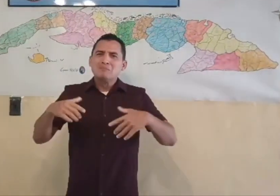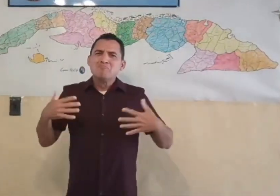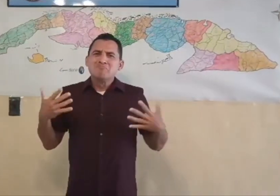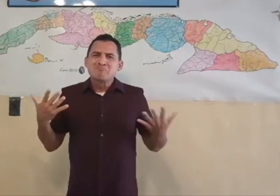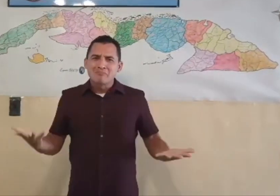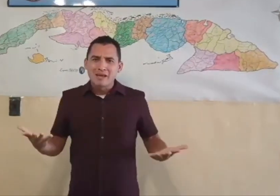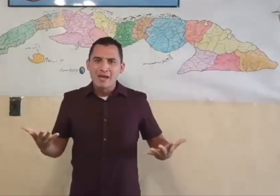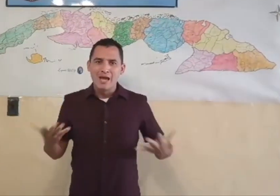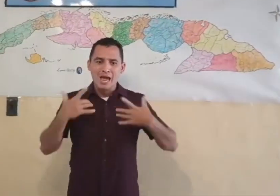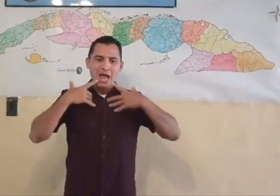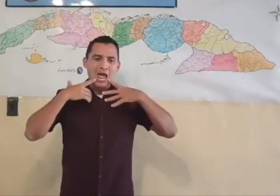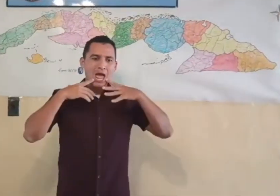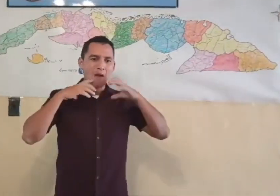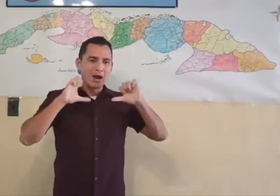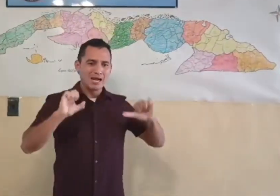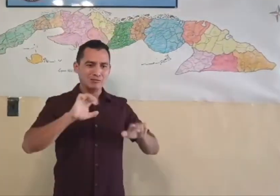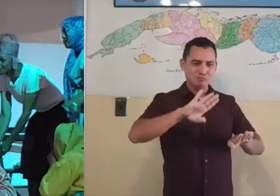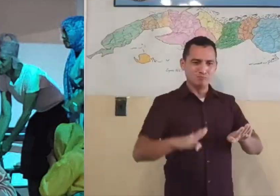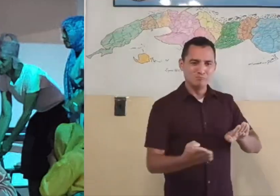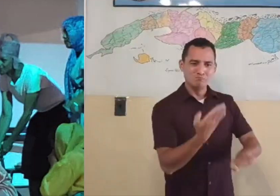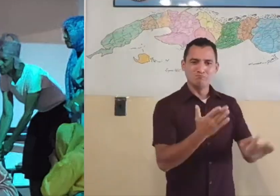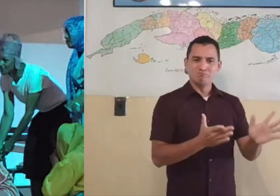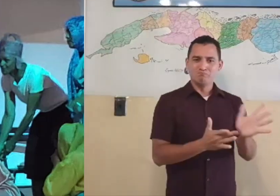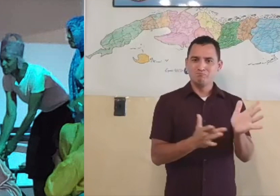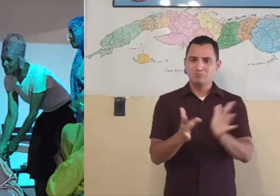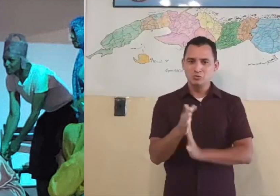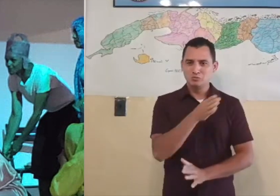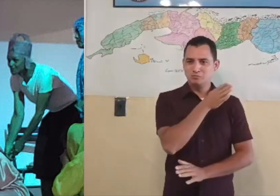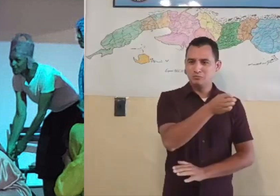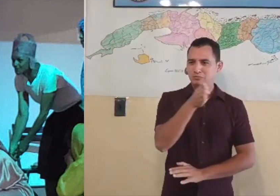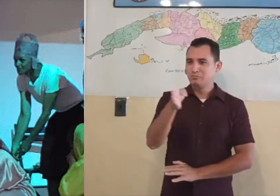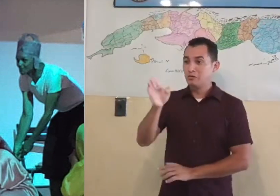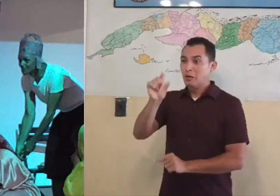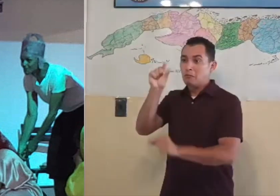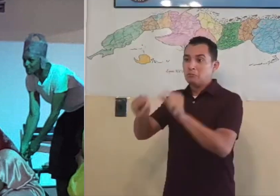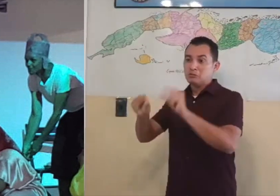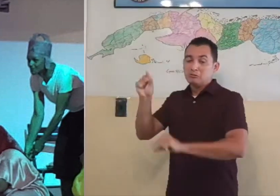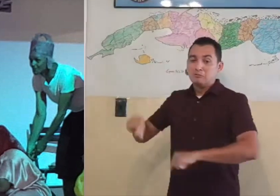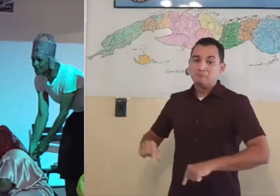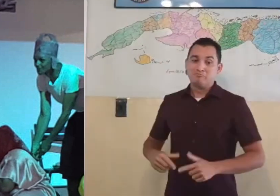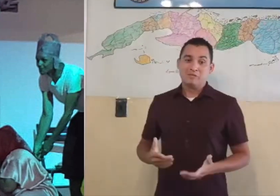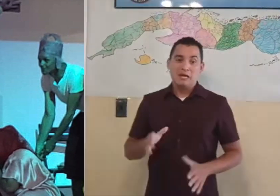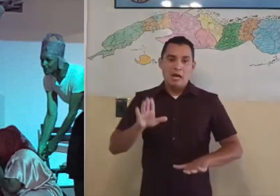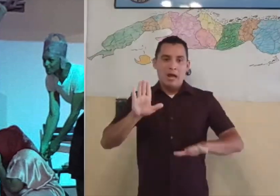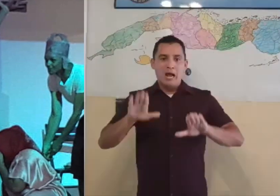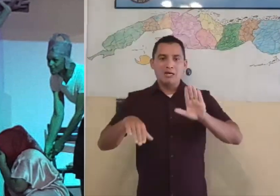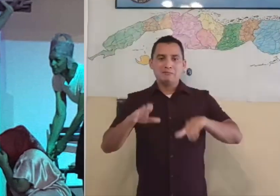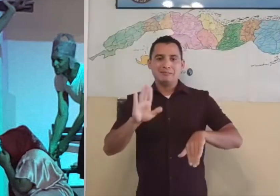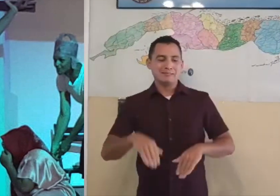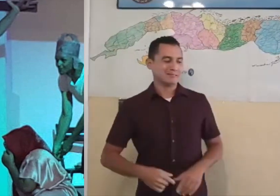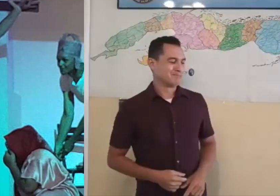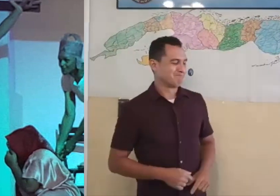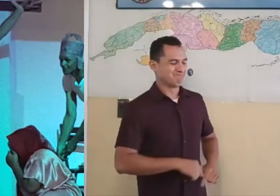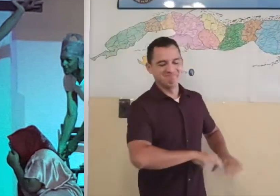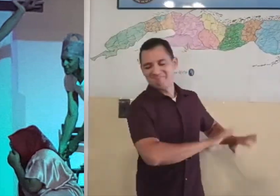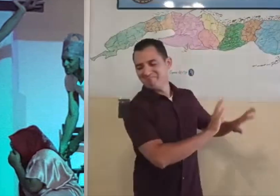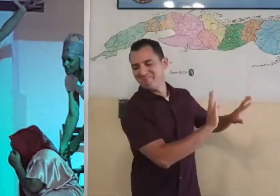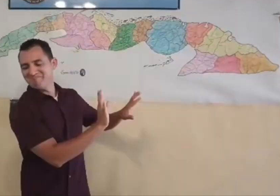Our main goal is to take Jesus Christ's salvation gospel to this community. Deaf people have